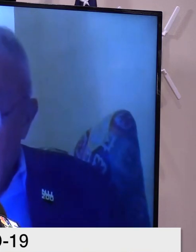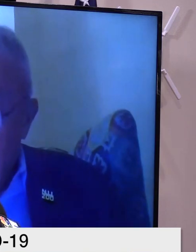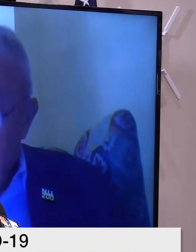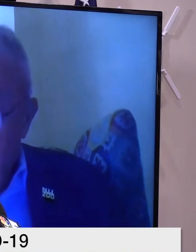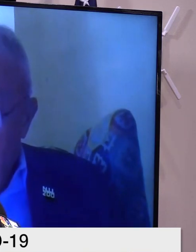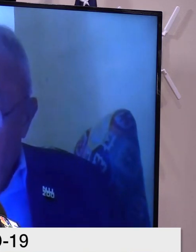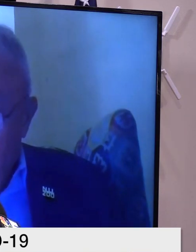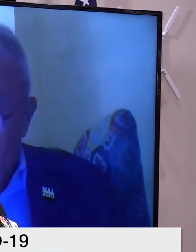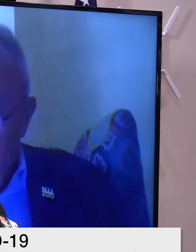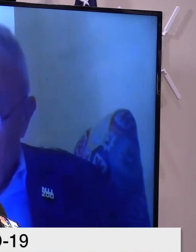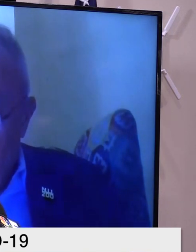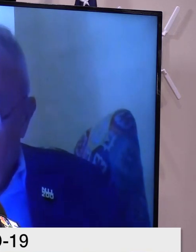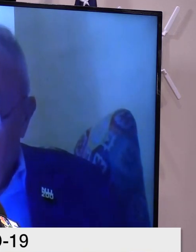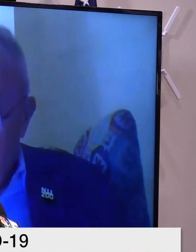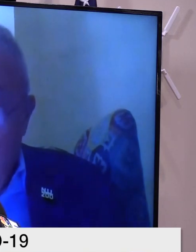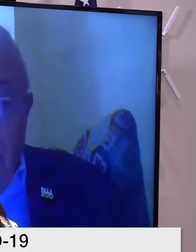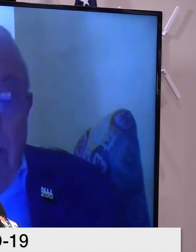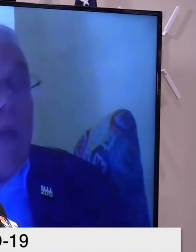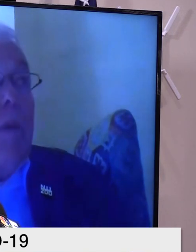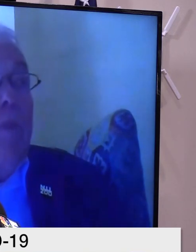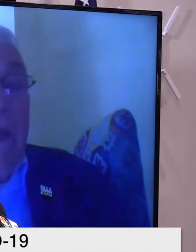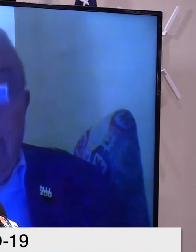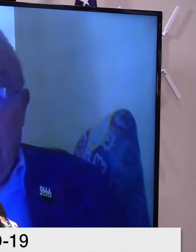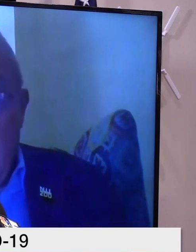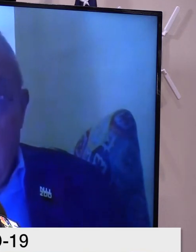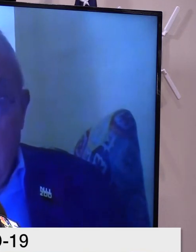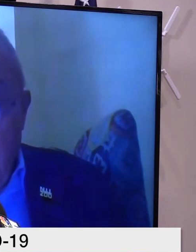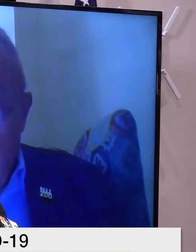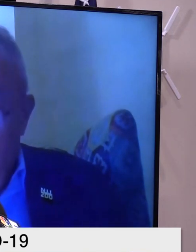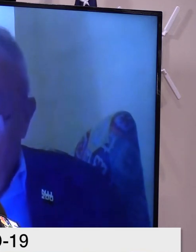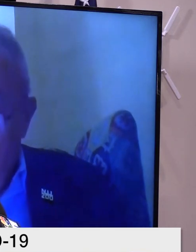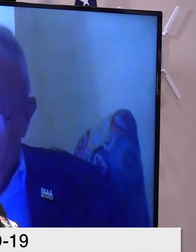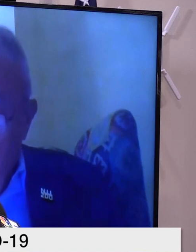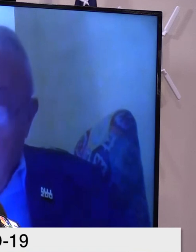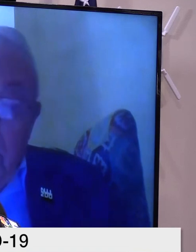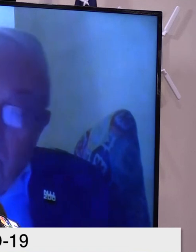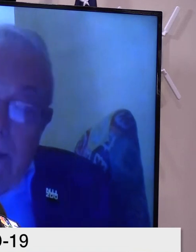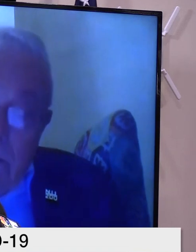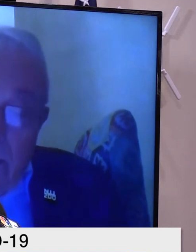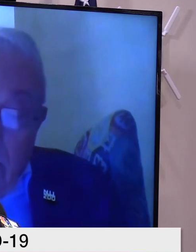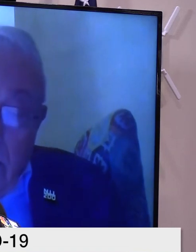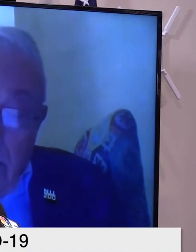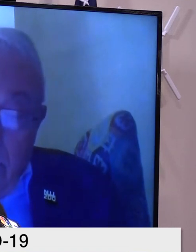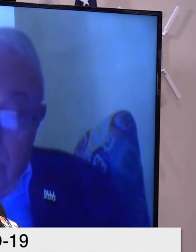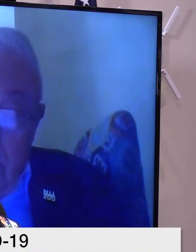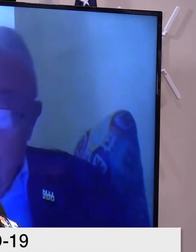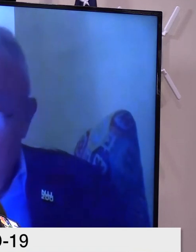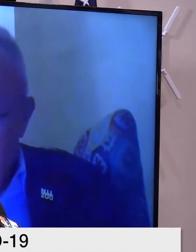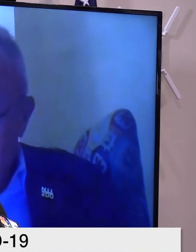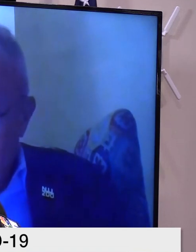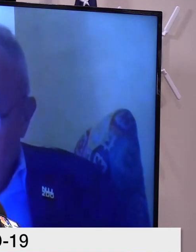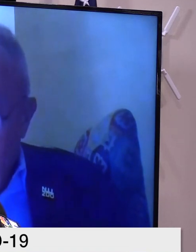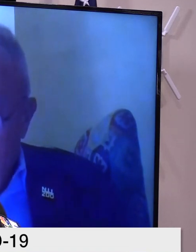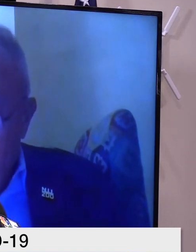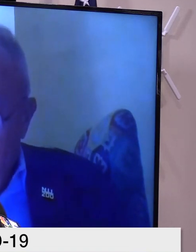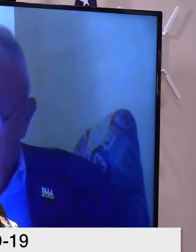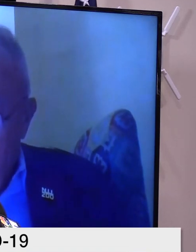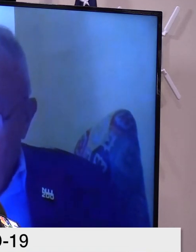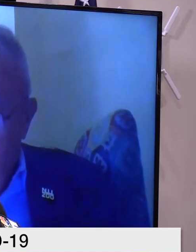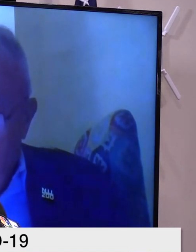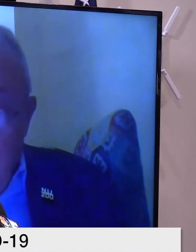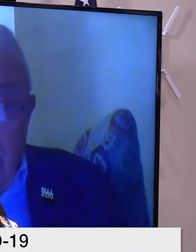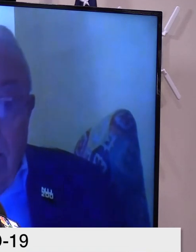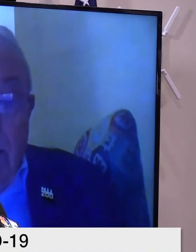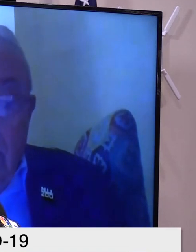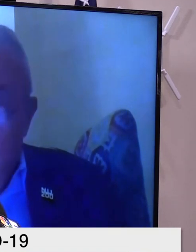a lot of this online. And of course, sports, uh, we're not going to be playing, uh, other teams. We are going to be active in our campus, but